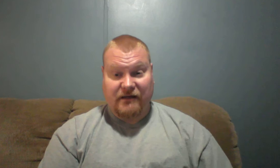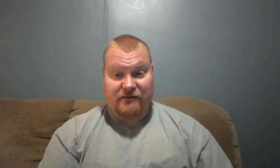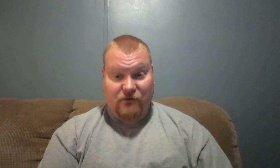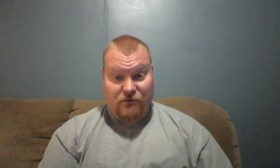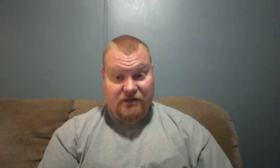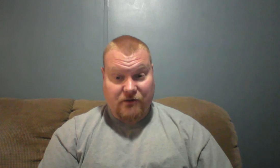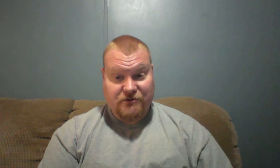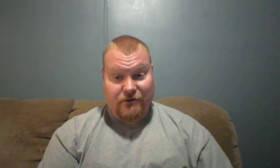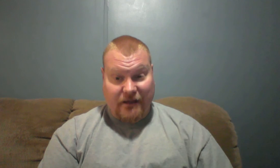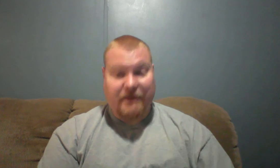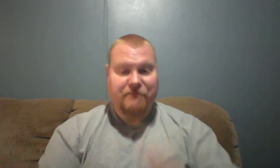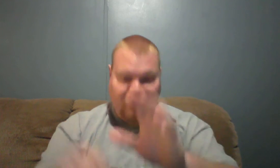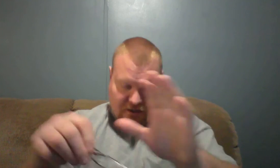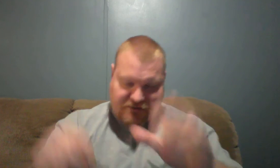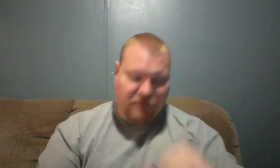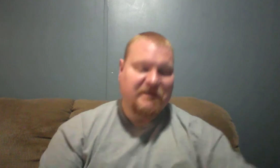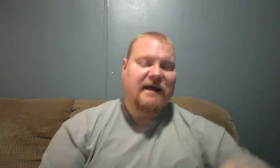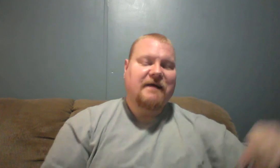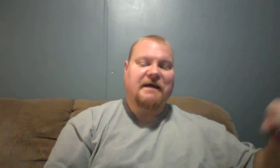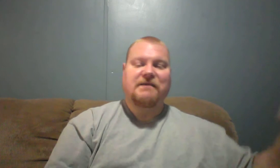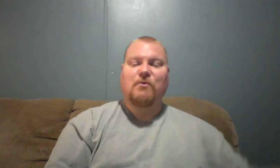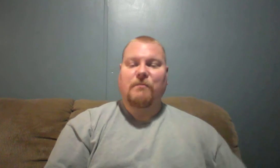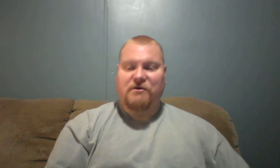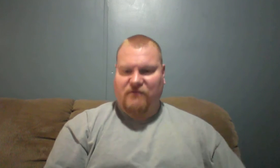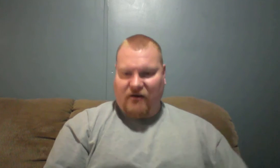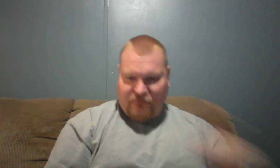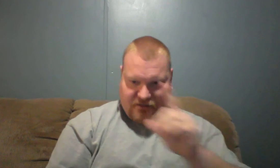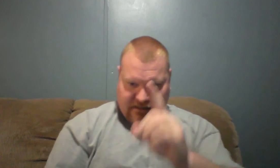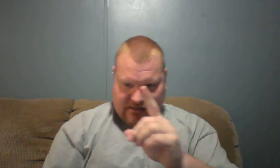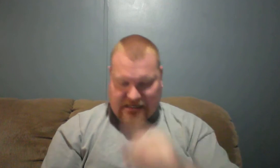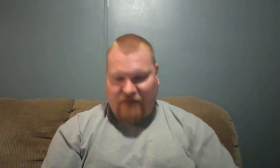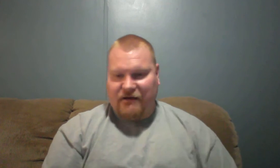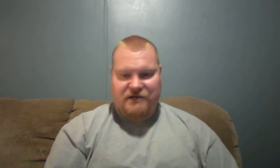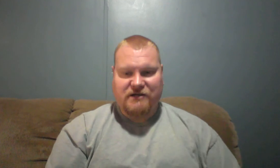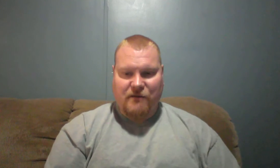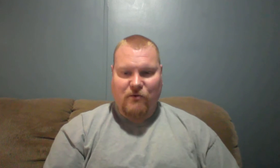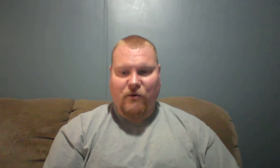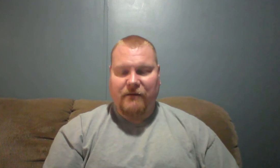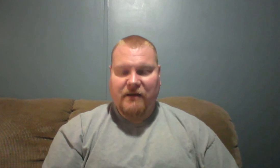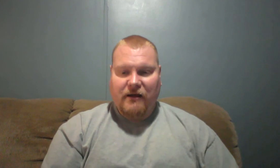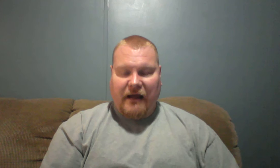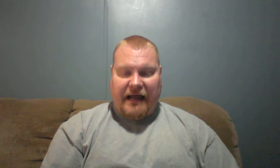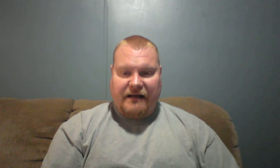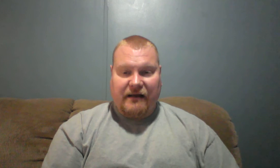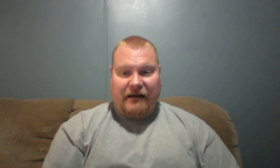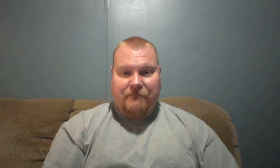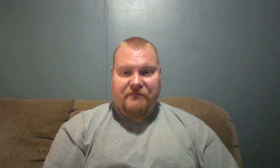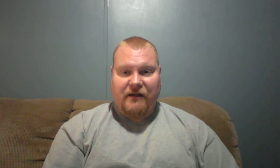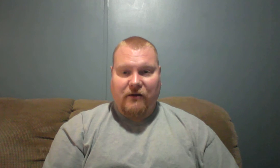the Lord's called you to do amen praise the Lord thank the Lord most of all for his salvation number one and you know